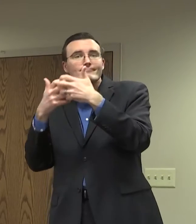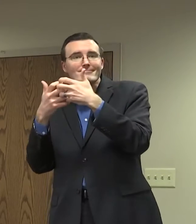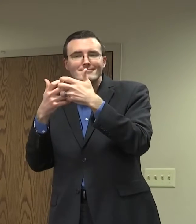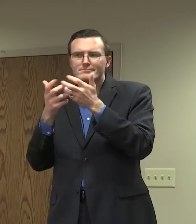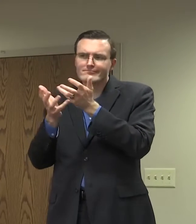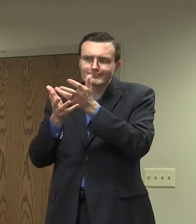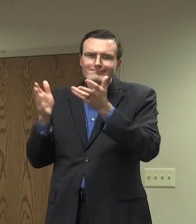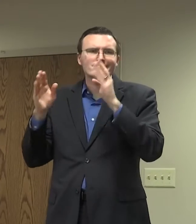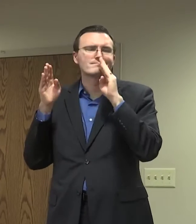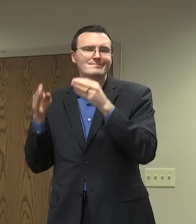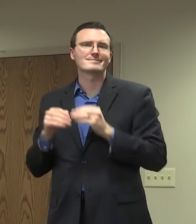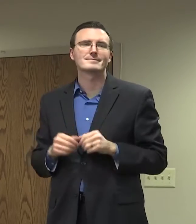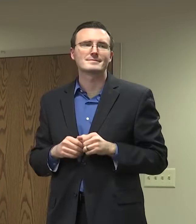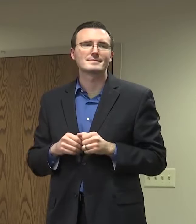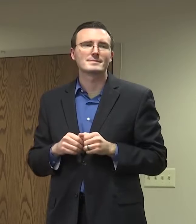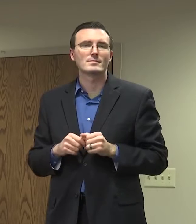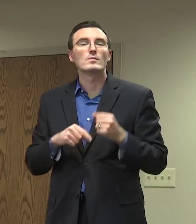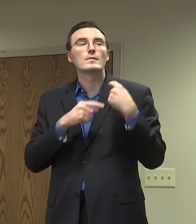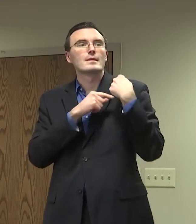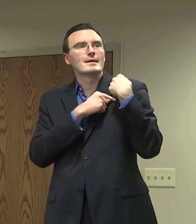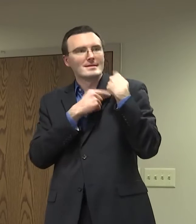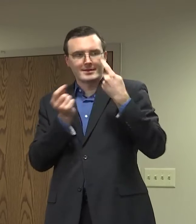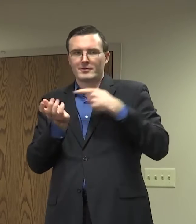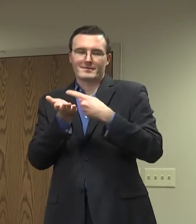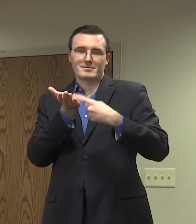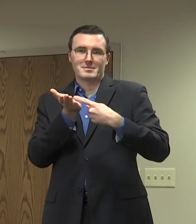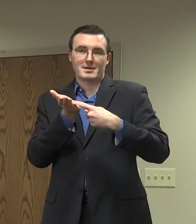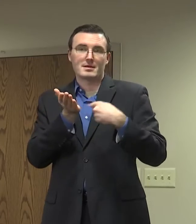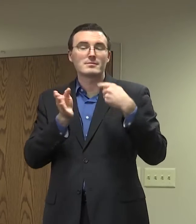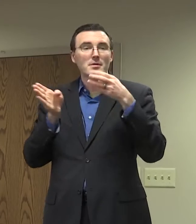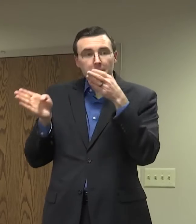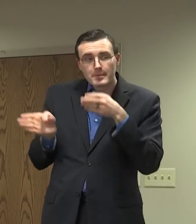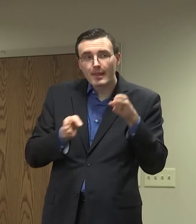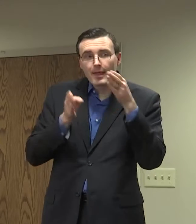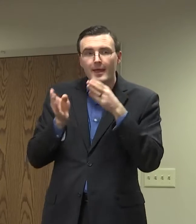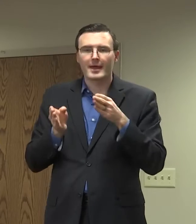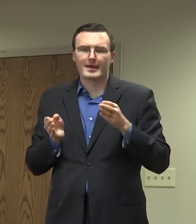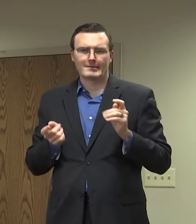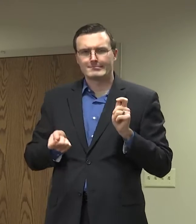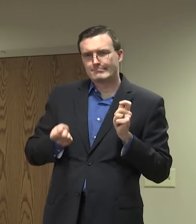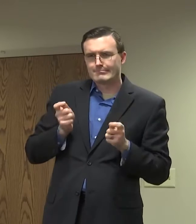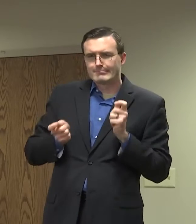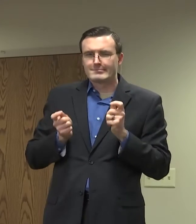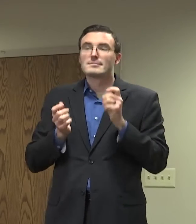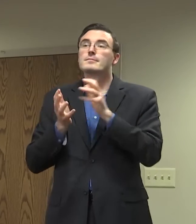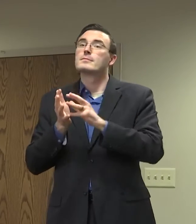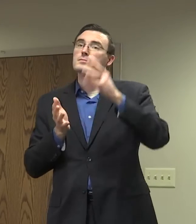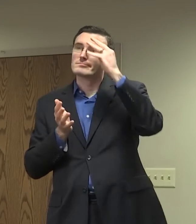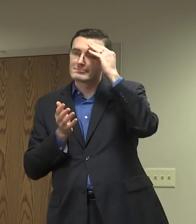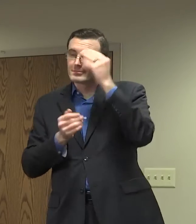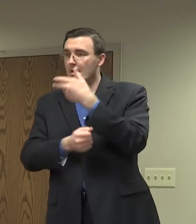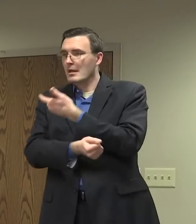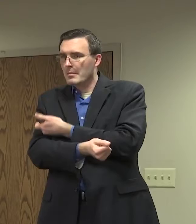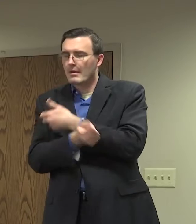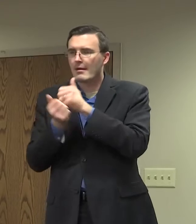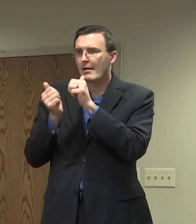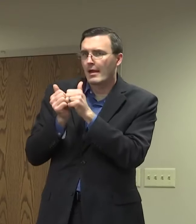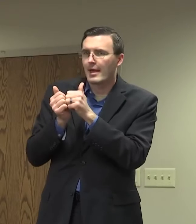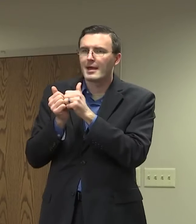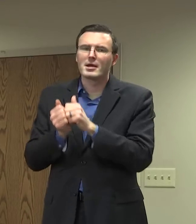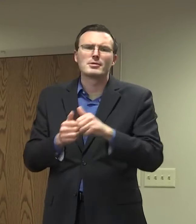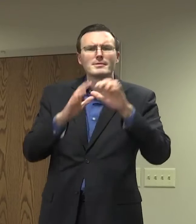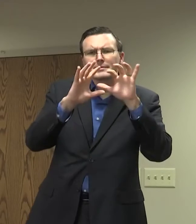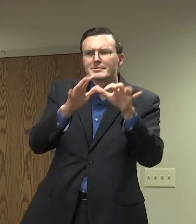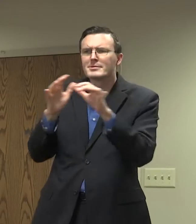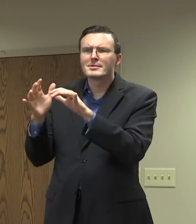about this all the time. We've planned. We're pivoting as we get more information, as we understand more about vaccination and who's in what groups